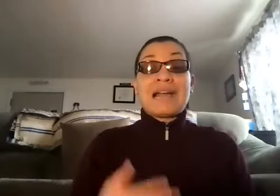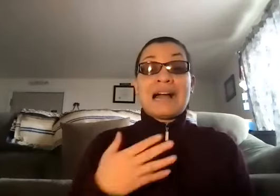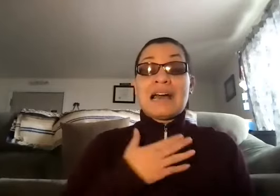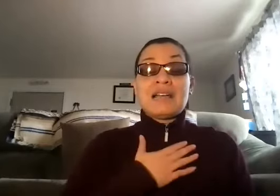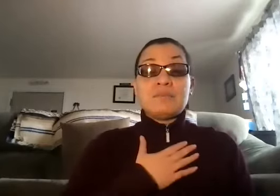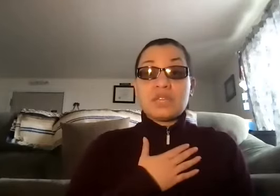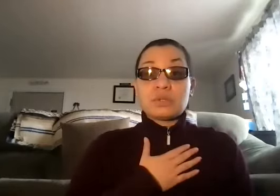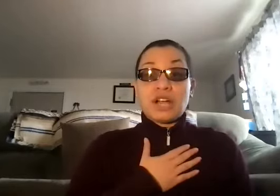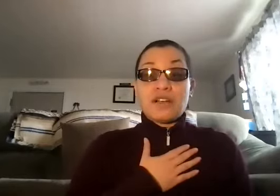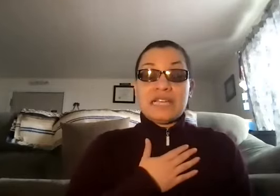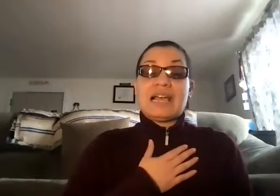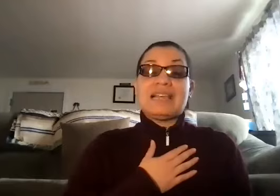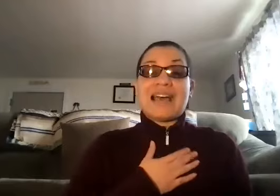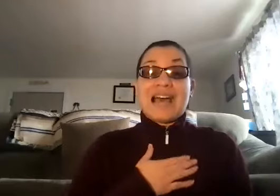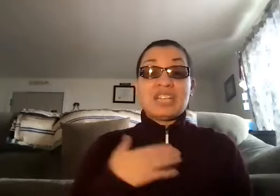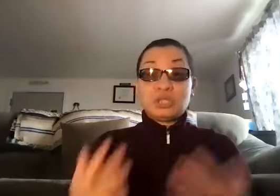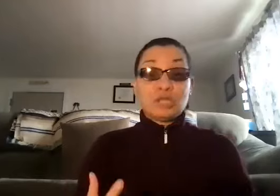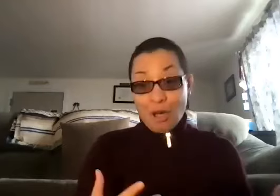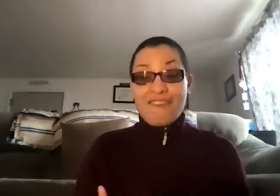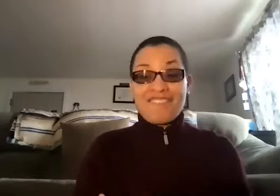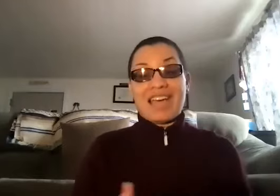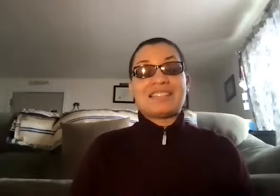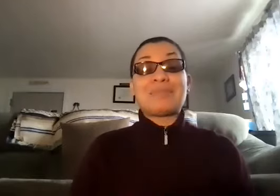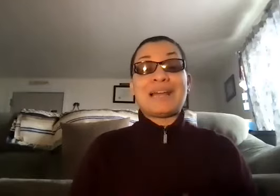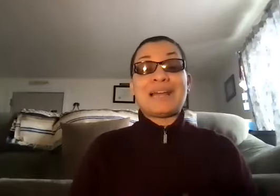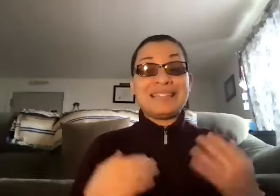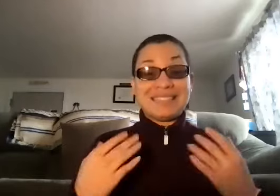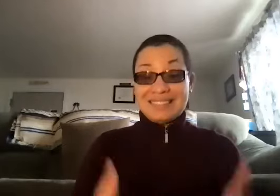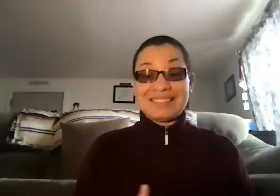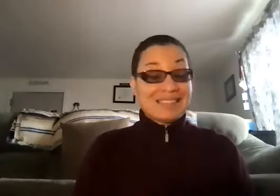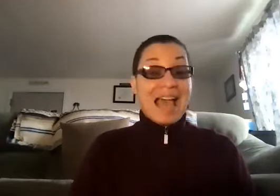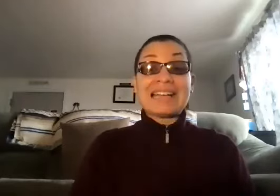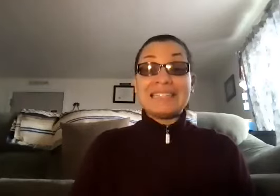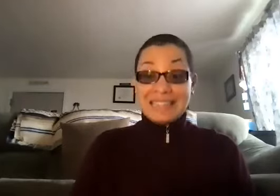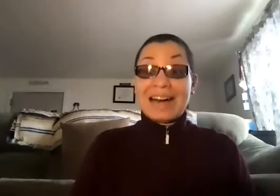God, I am so sorry. I usually talk fast. I'm like, I can tell.